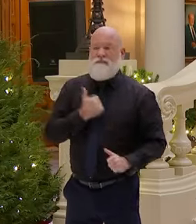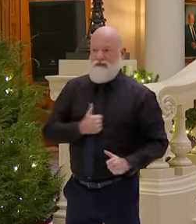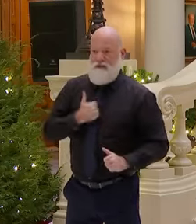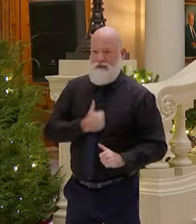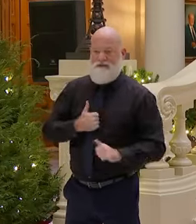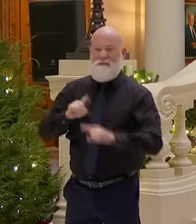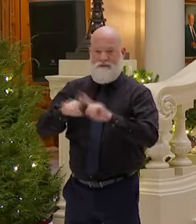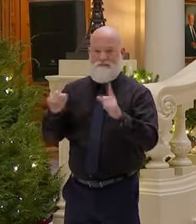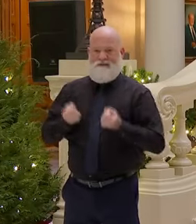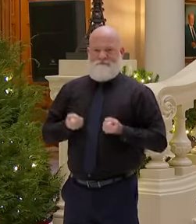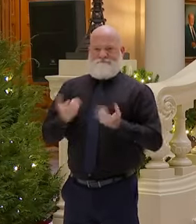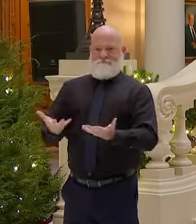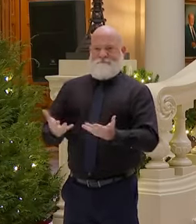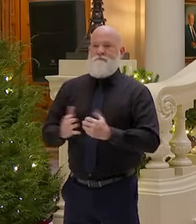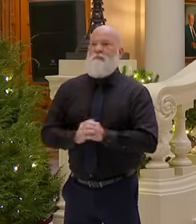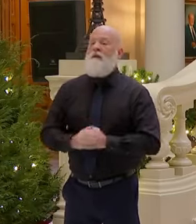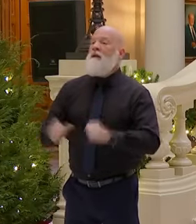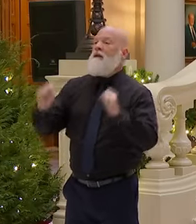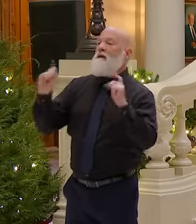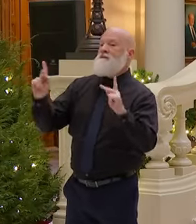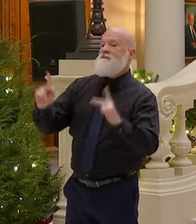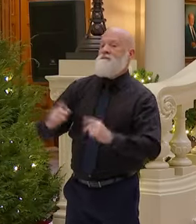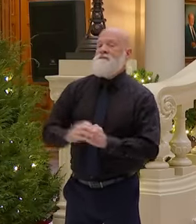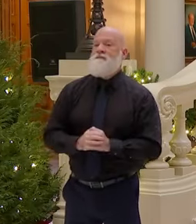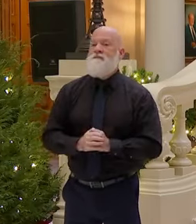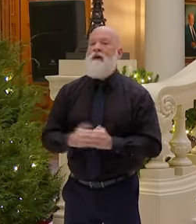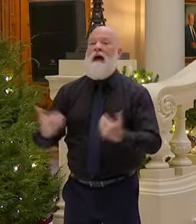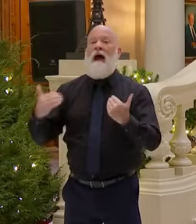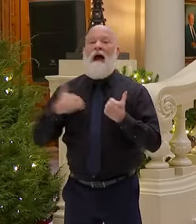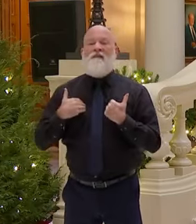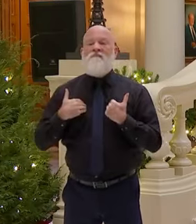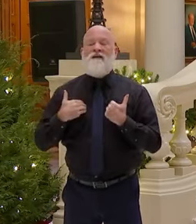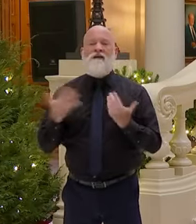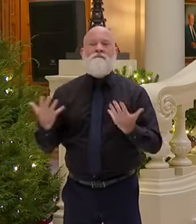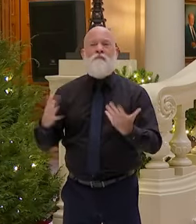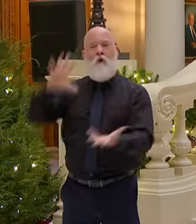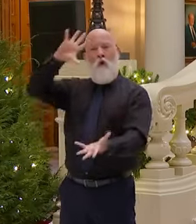There are 91 counties that have finished.